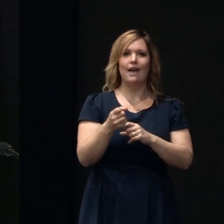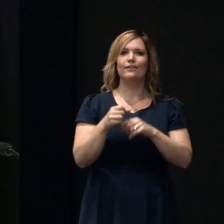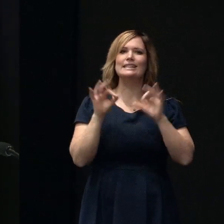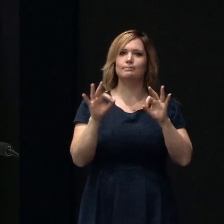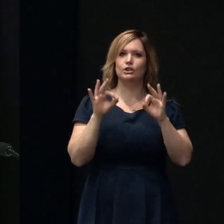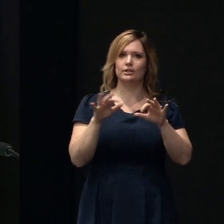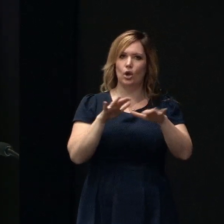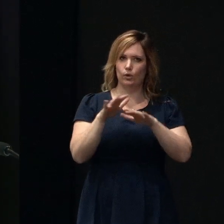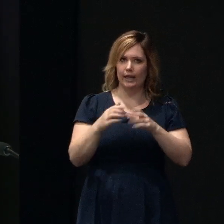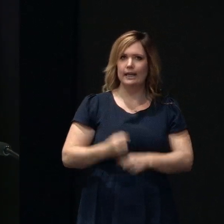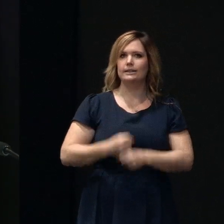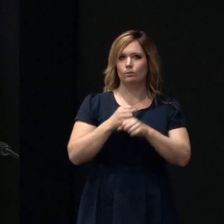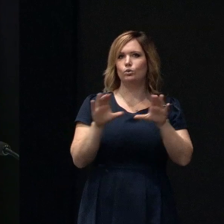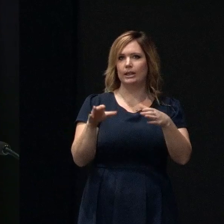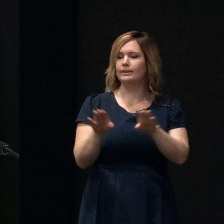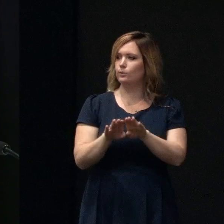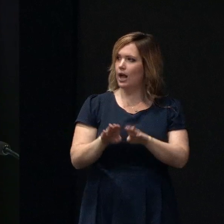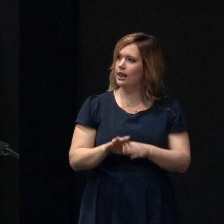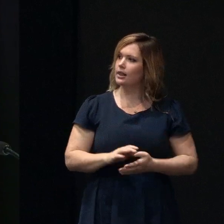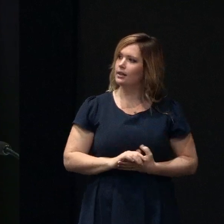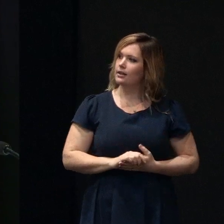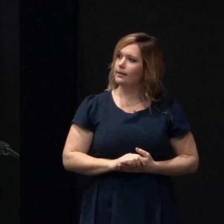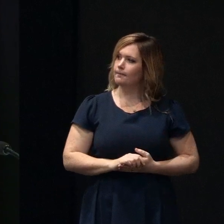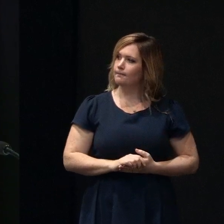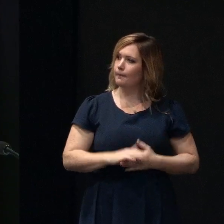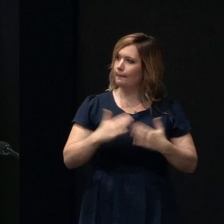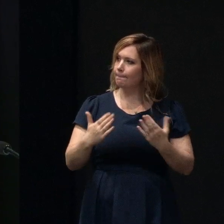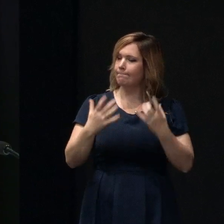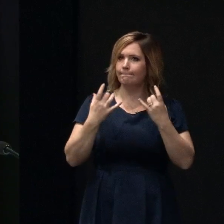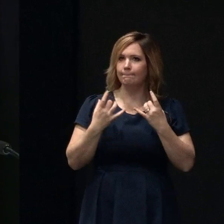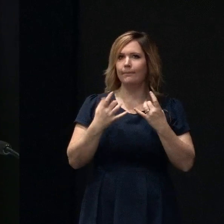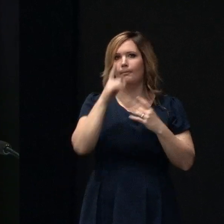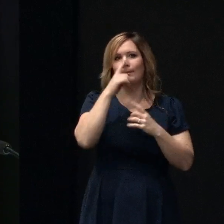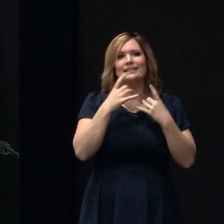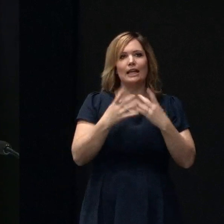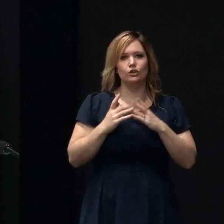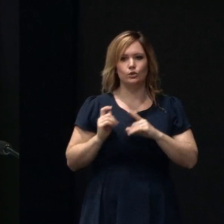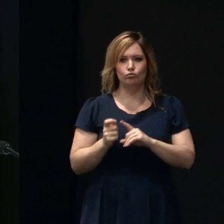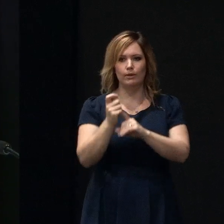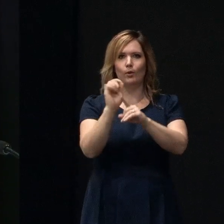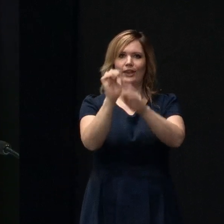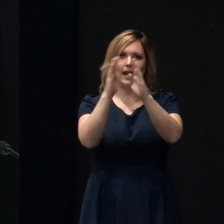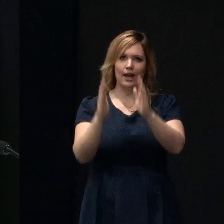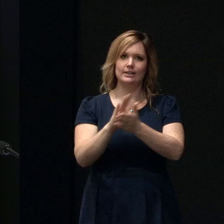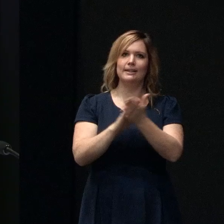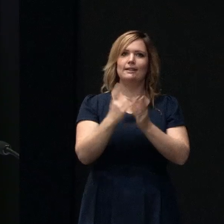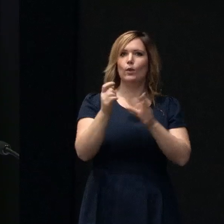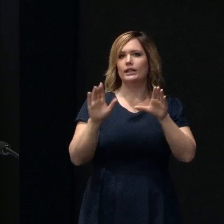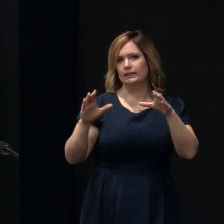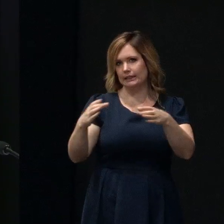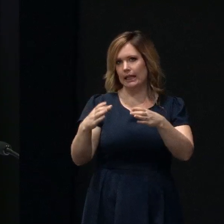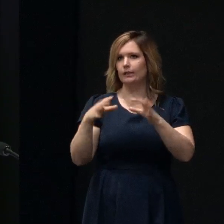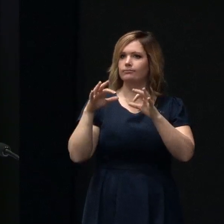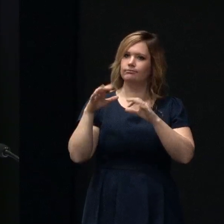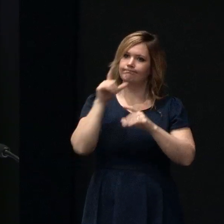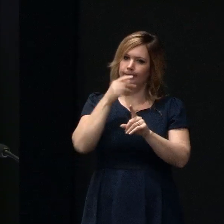team who can look after that. And now as we're starting to move into the rebuild phase as well, we have a team that are specialised in that new